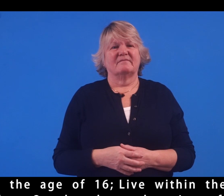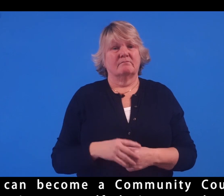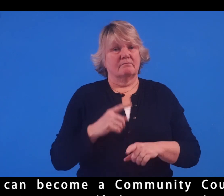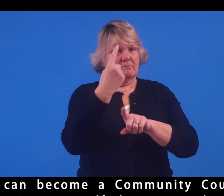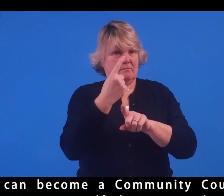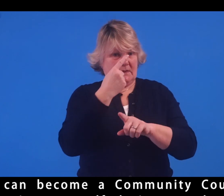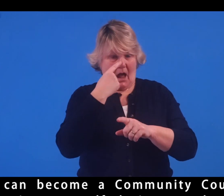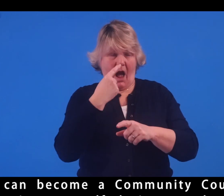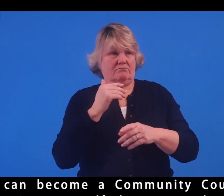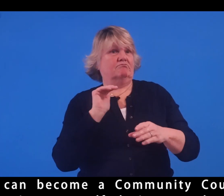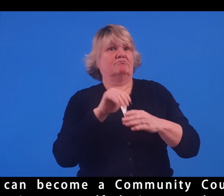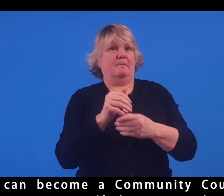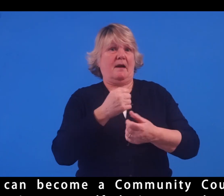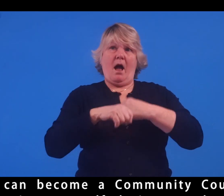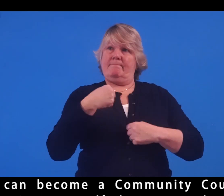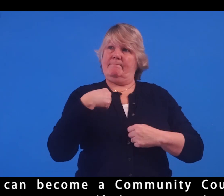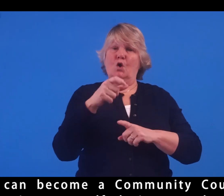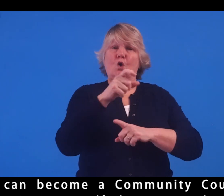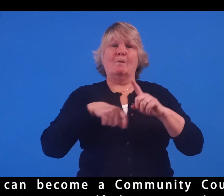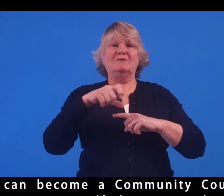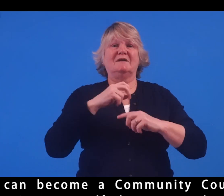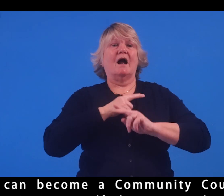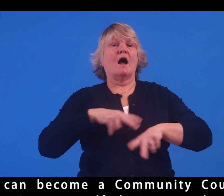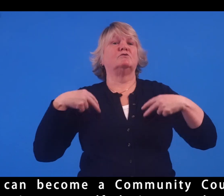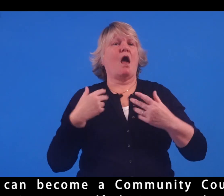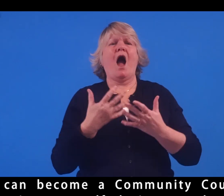You can become a community councillor by nominating yourself. Why start and seem they're